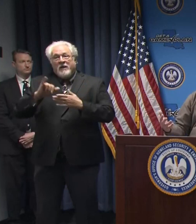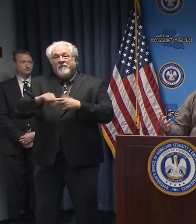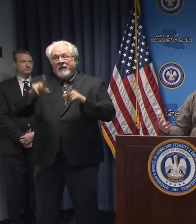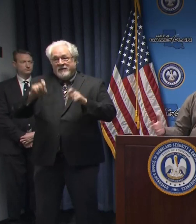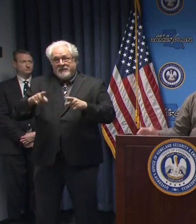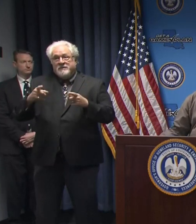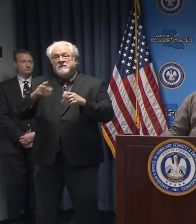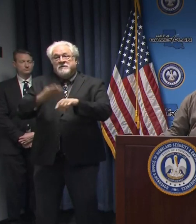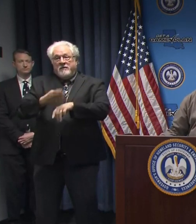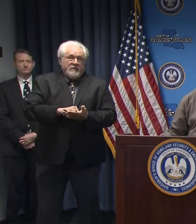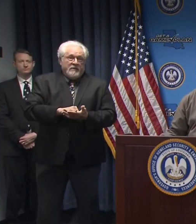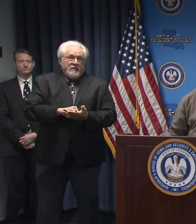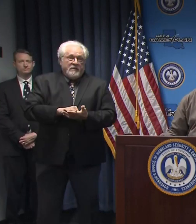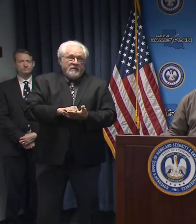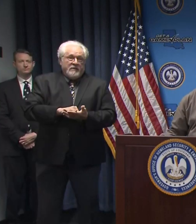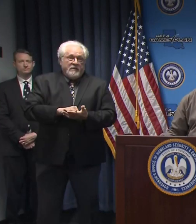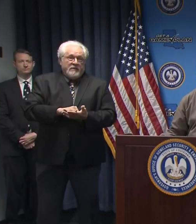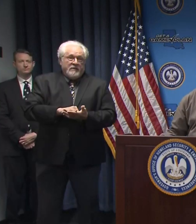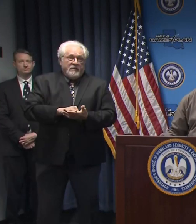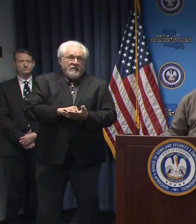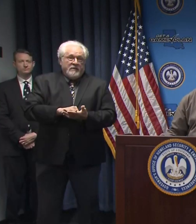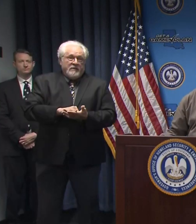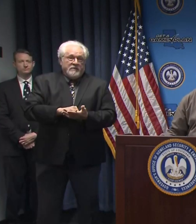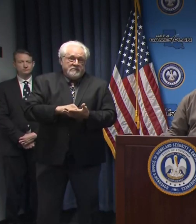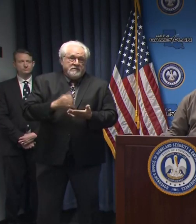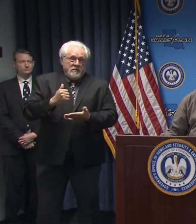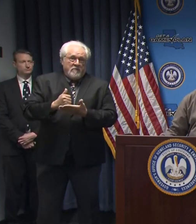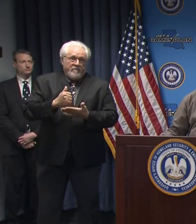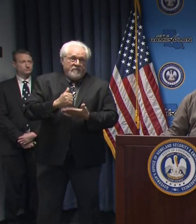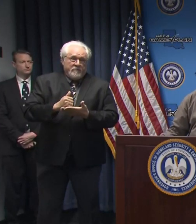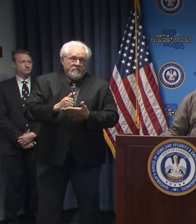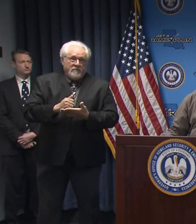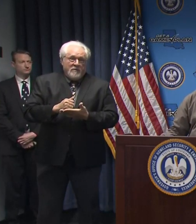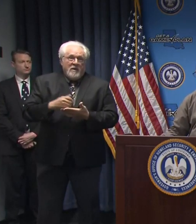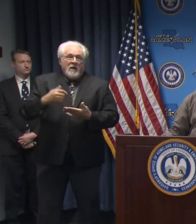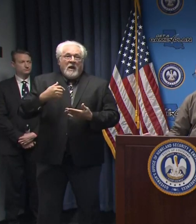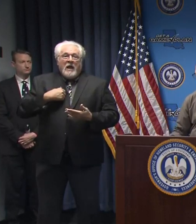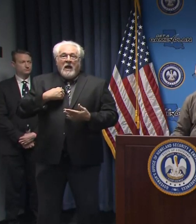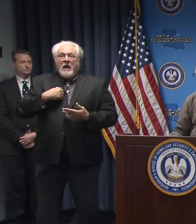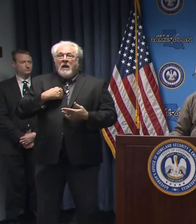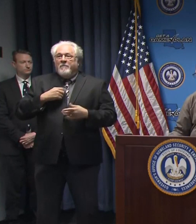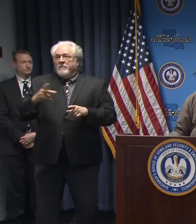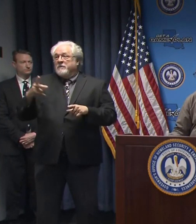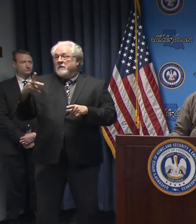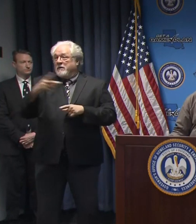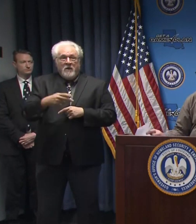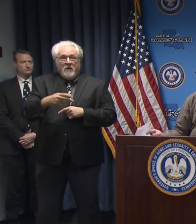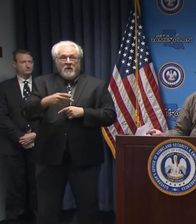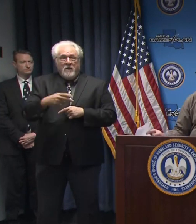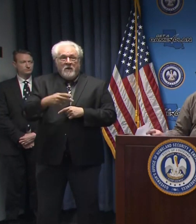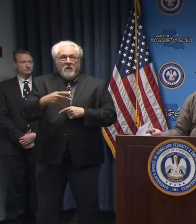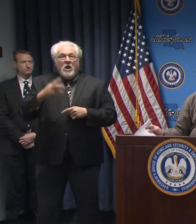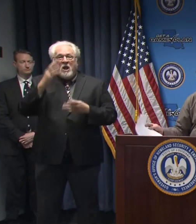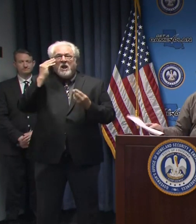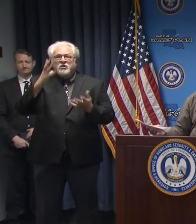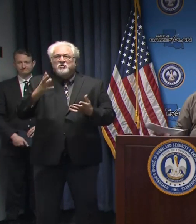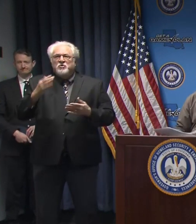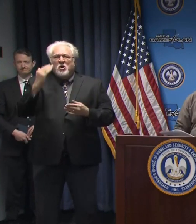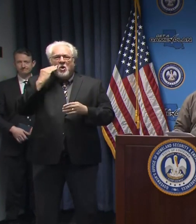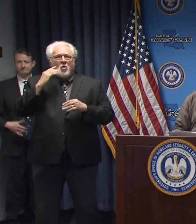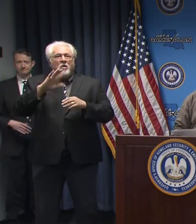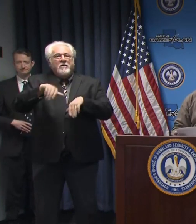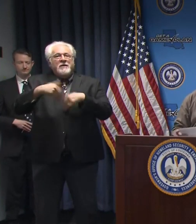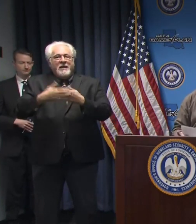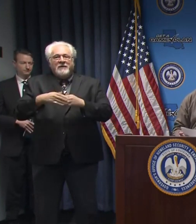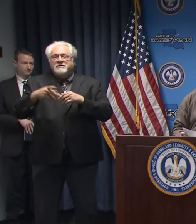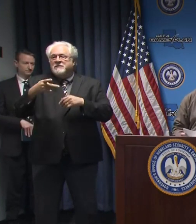improving over time, and that's going to be Look, I'm going to cut it off there. We will let you know when the next